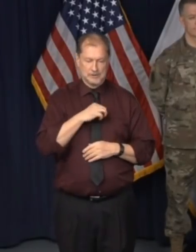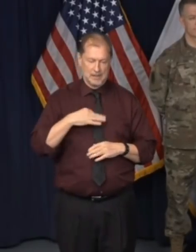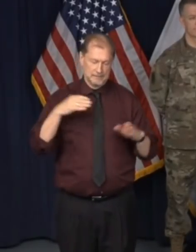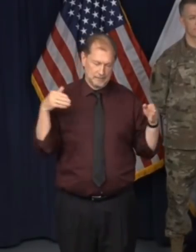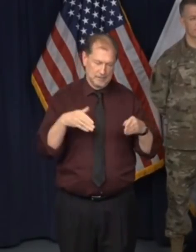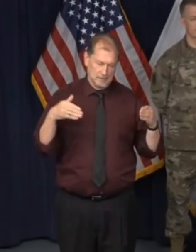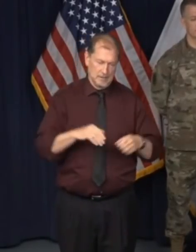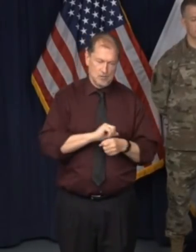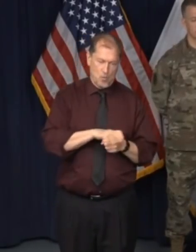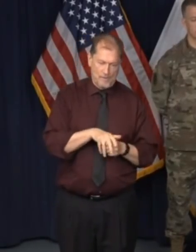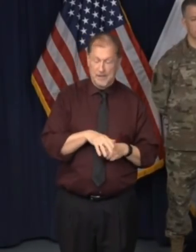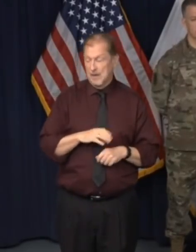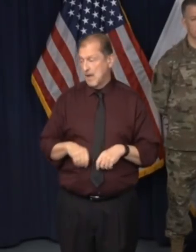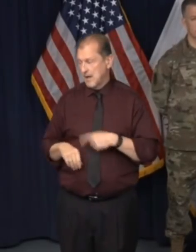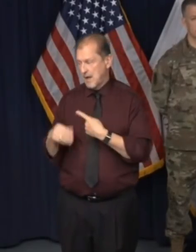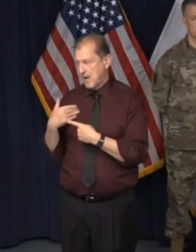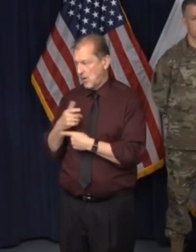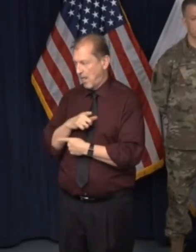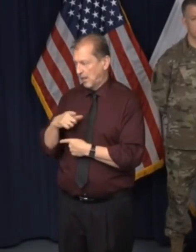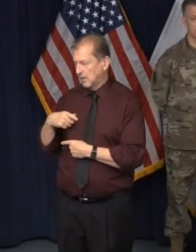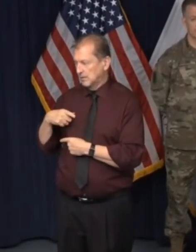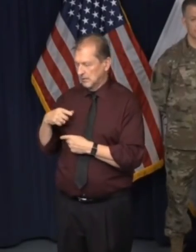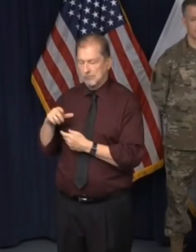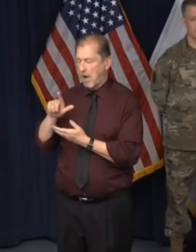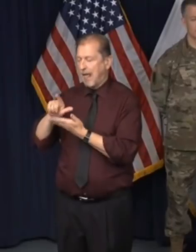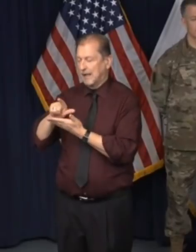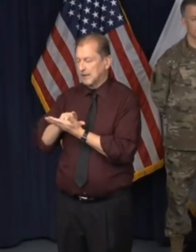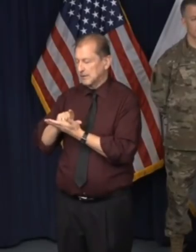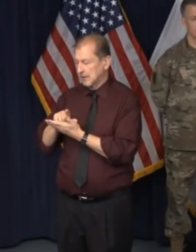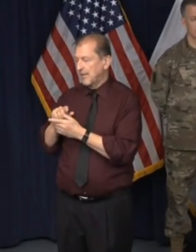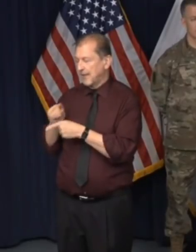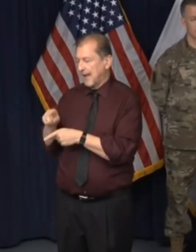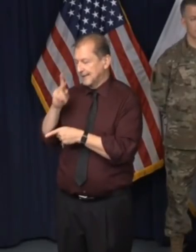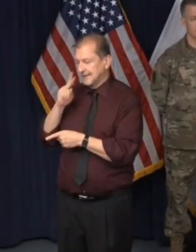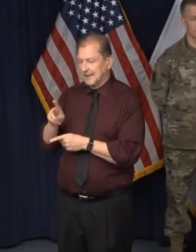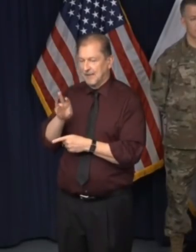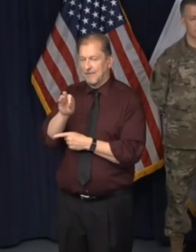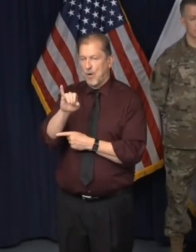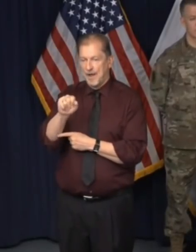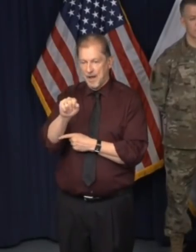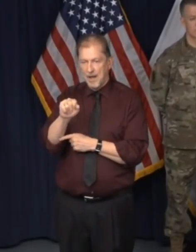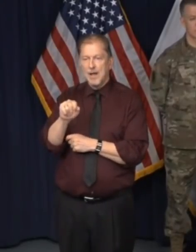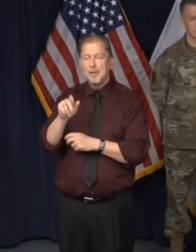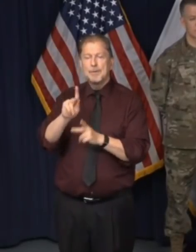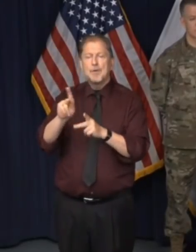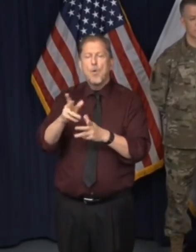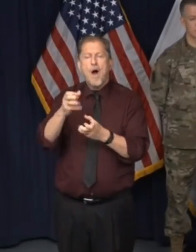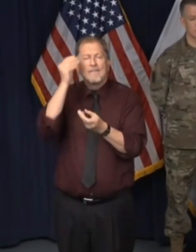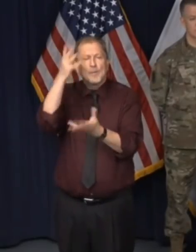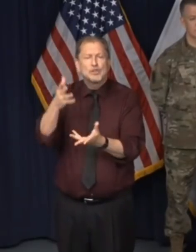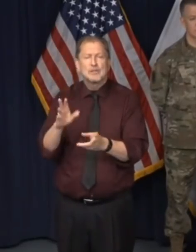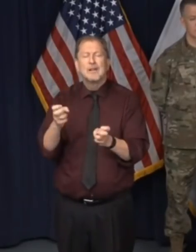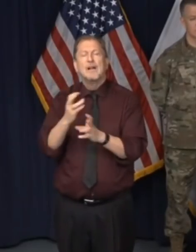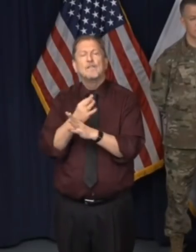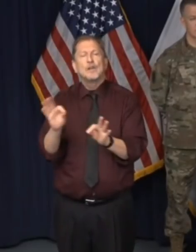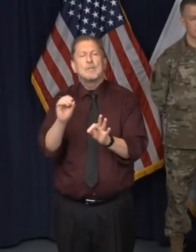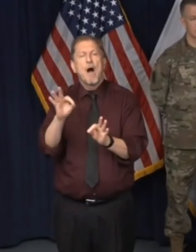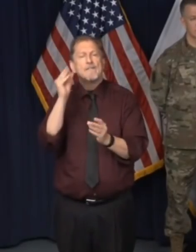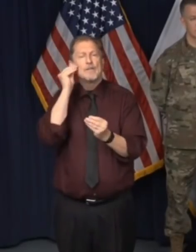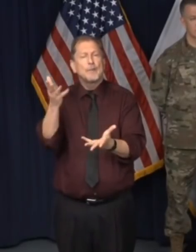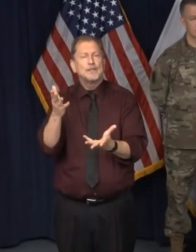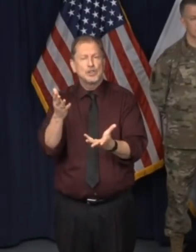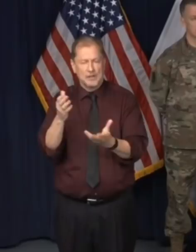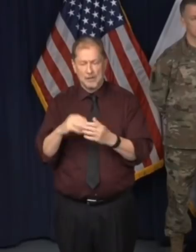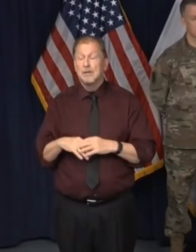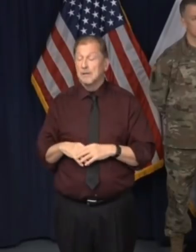how hard those folks are working and those are the folks who review all the FOIA requests and try to fulfill them. So, as I said a few weeks ago, I